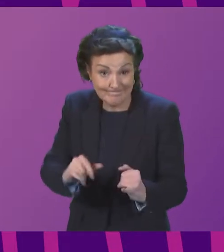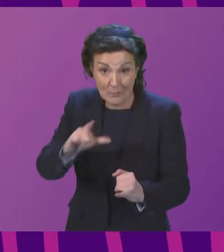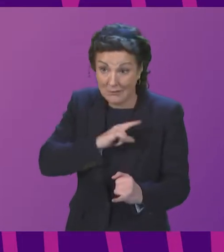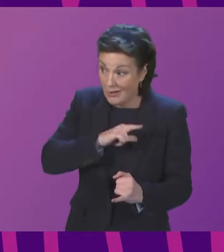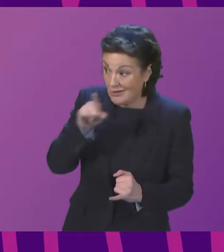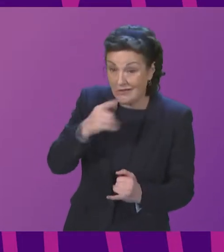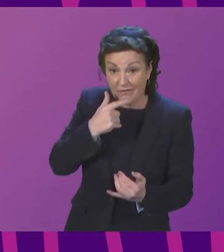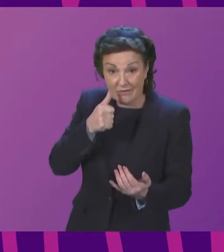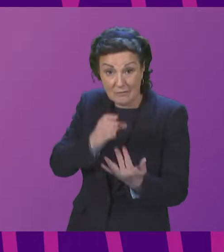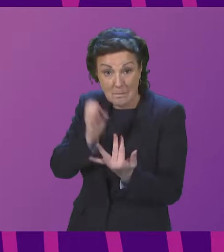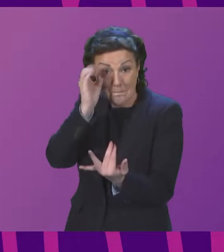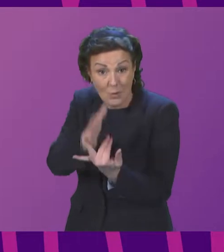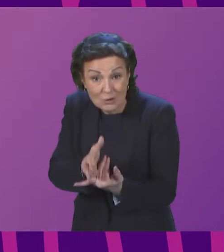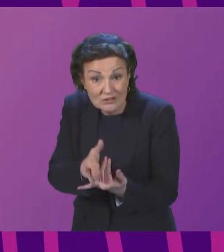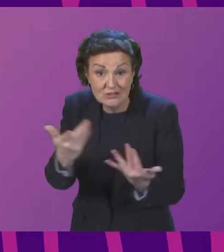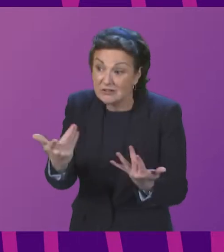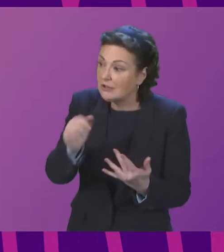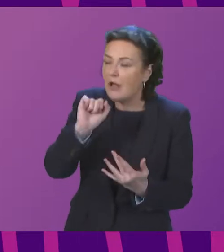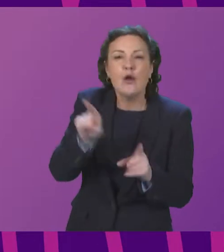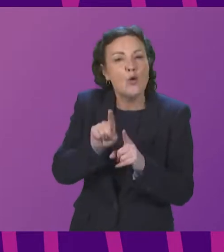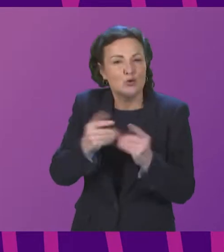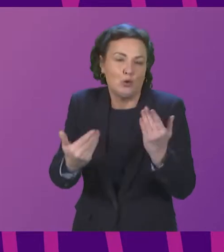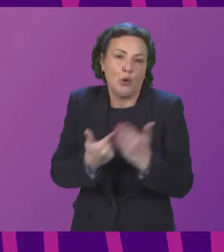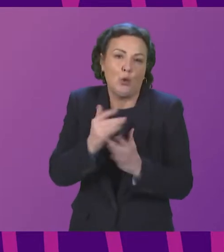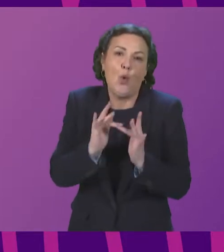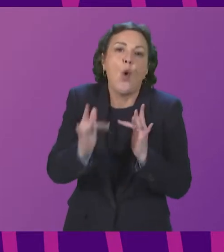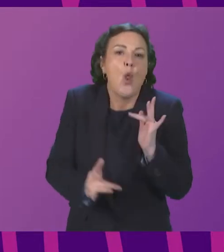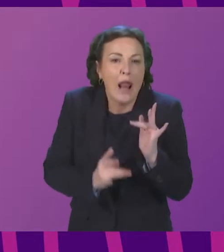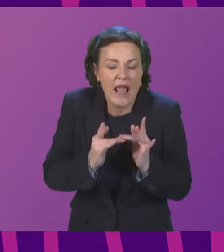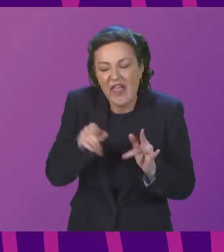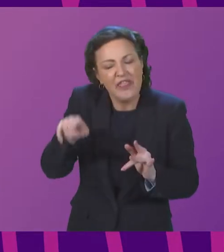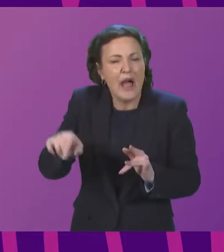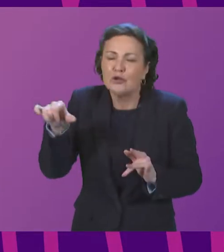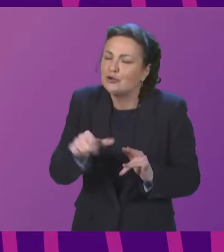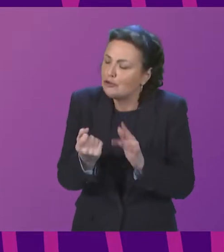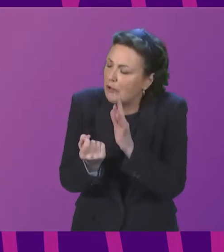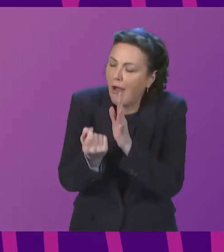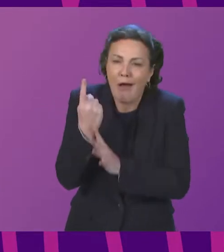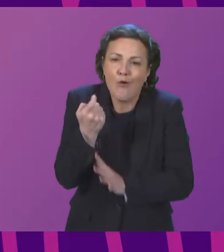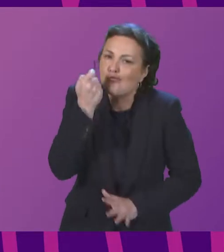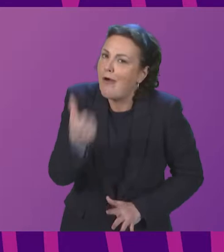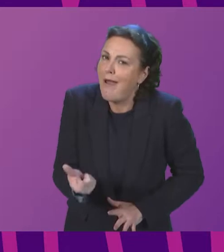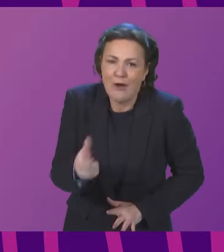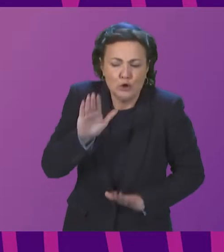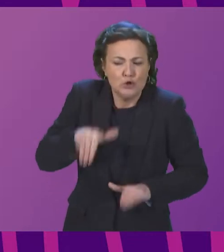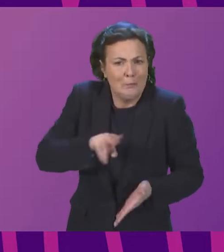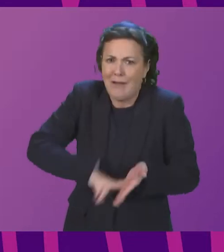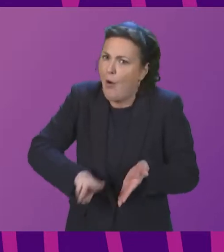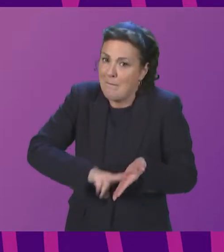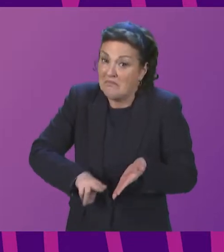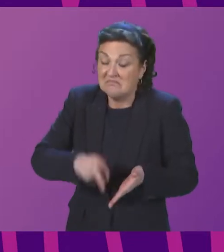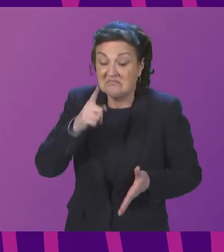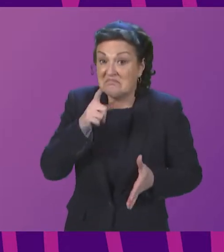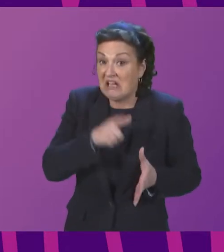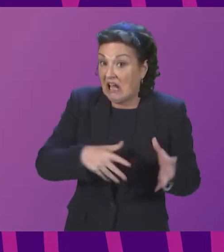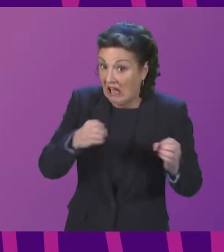-billing, this circumstance should be, and they say, an exception rather than the norm. Citizens Advice Scotland